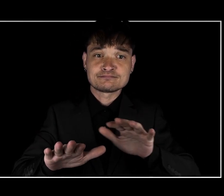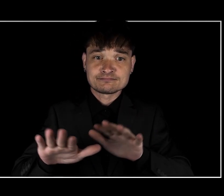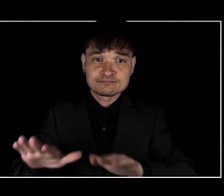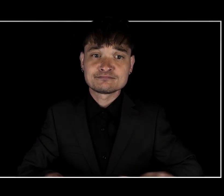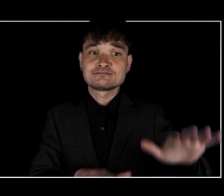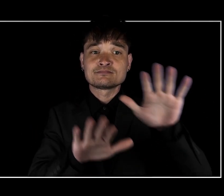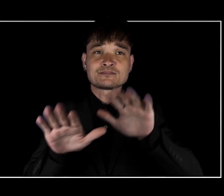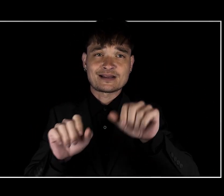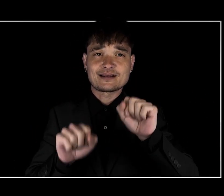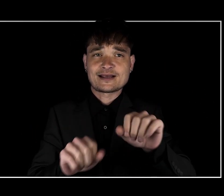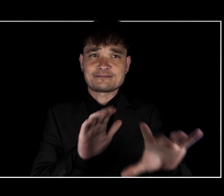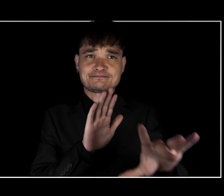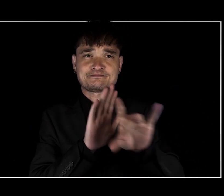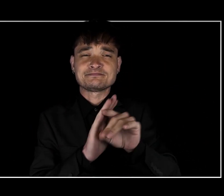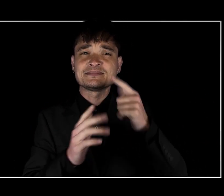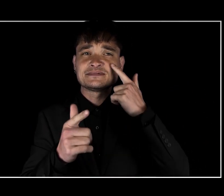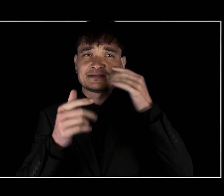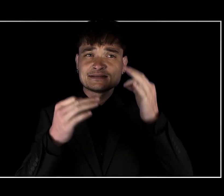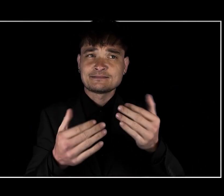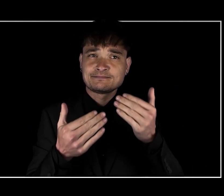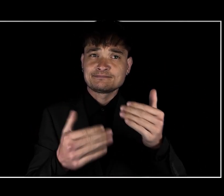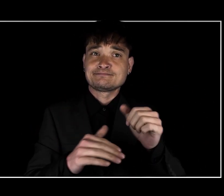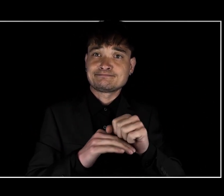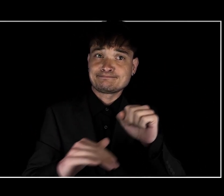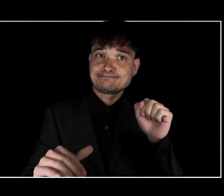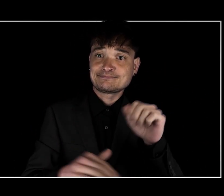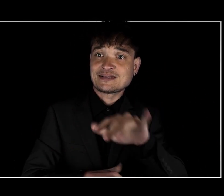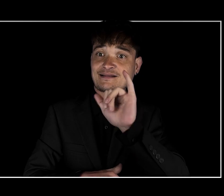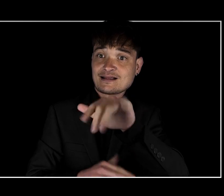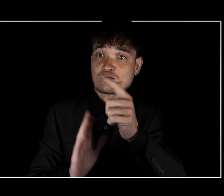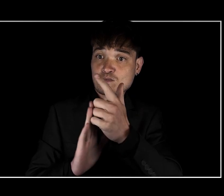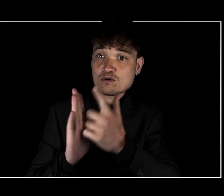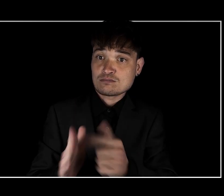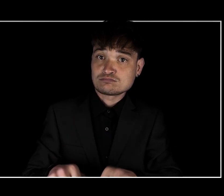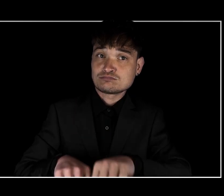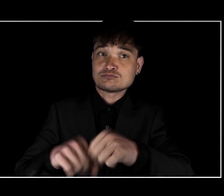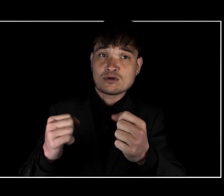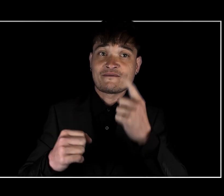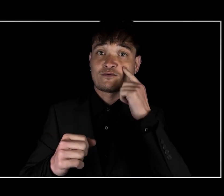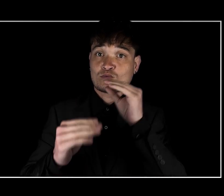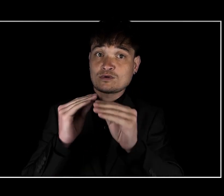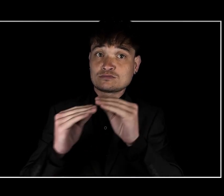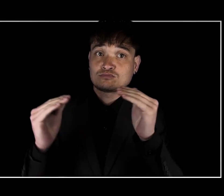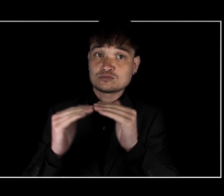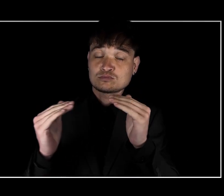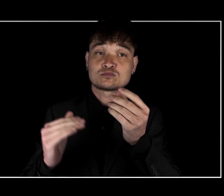certain cases to the restorative justice system instead of the court system.